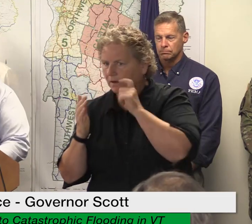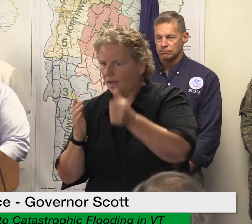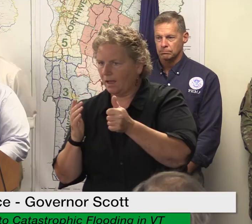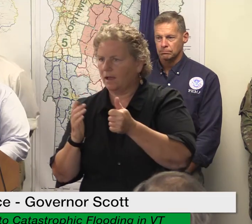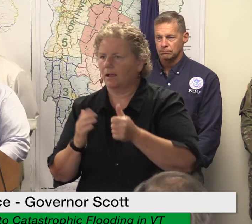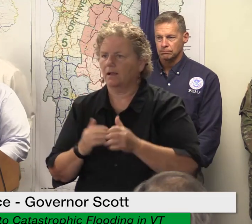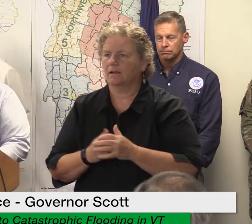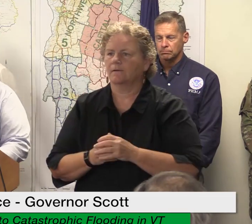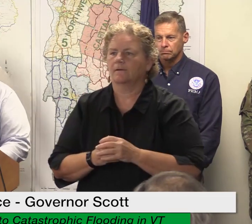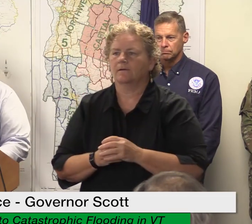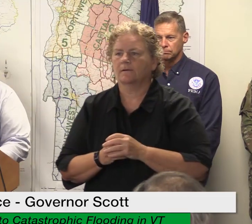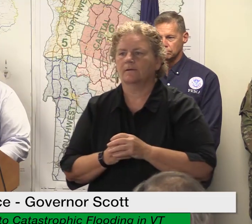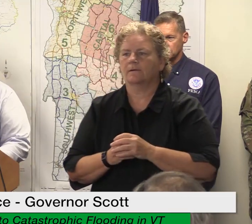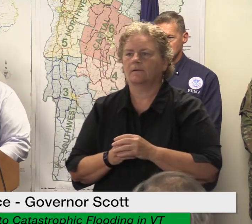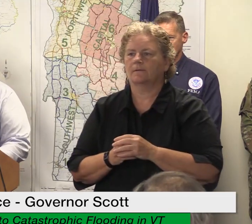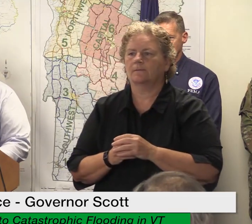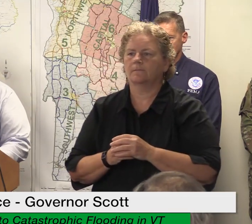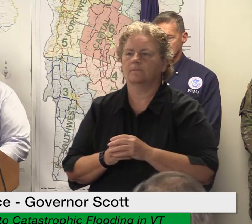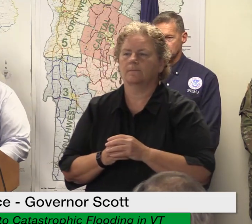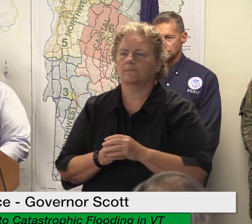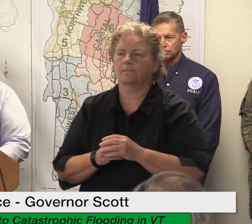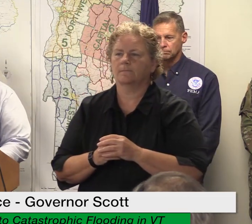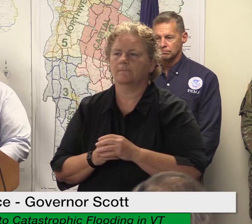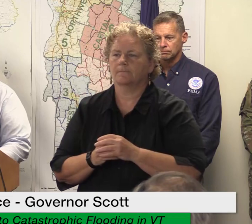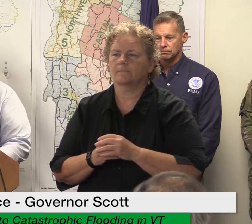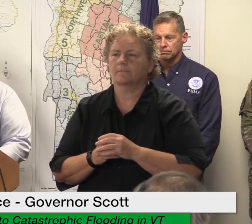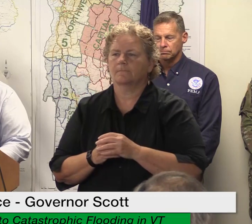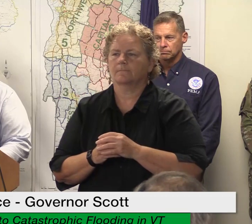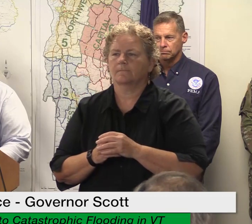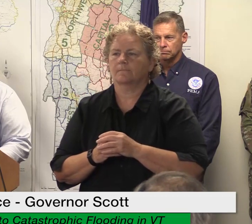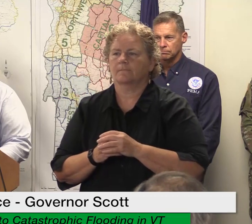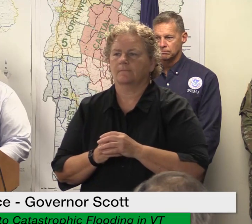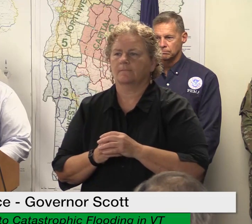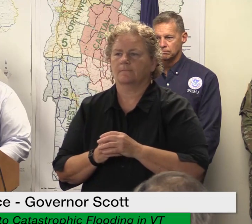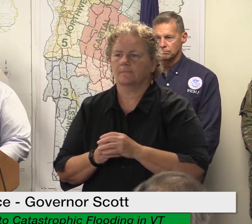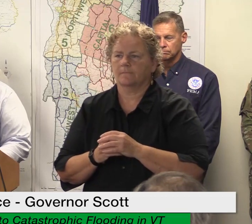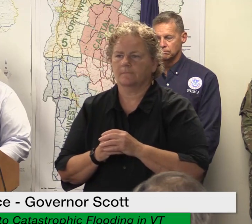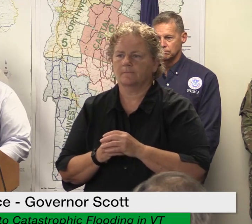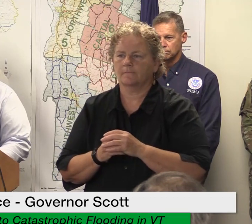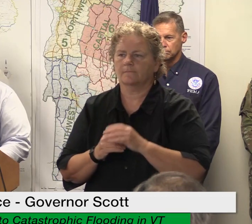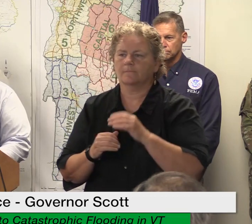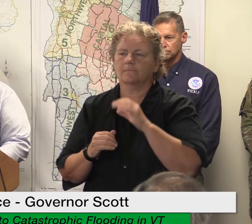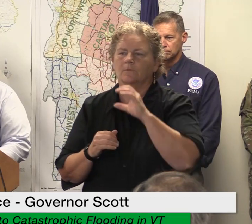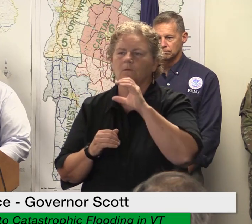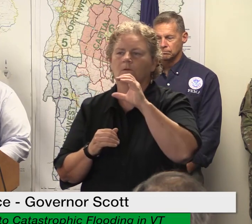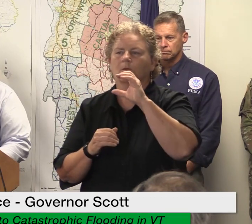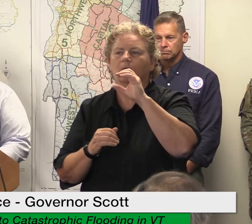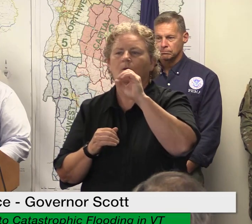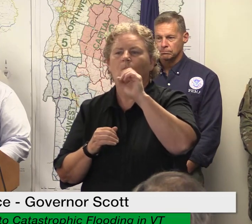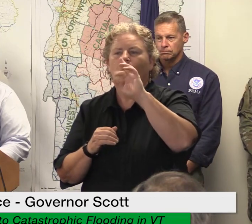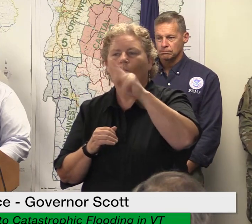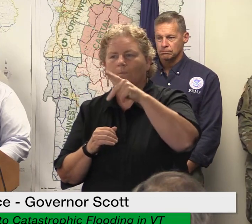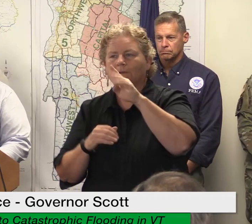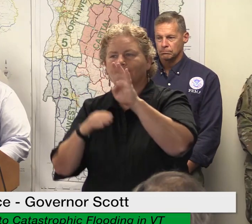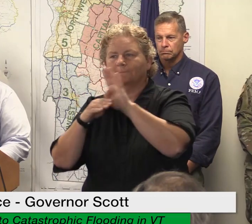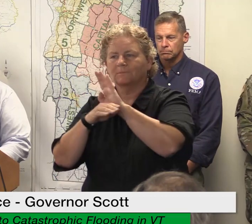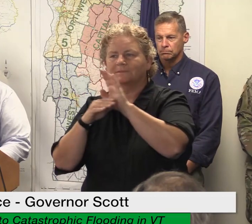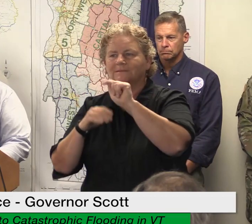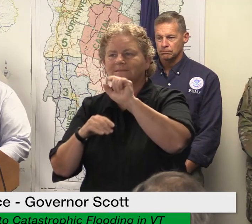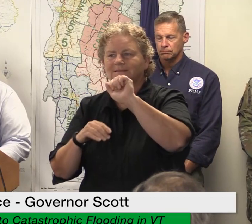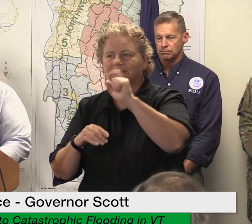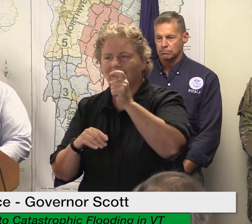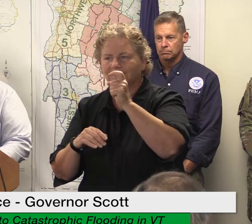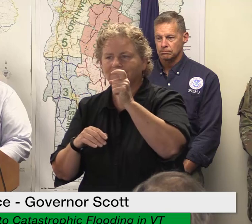november 15th deadlines and include the following tax types corporate and business income taxes including estimated